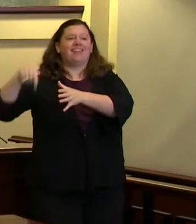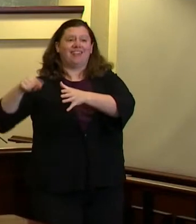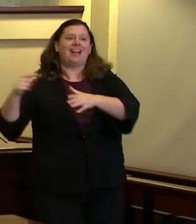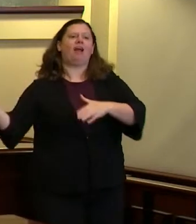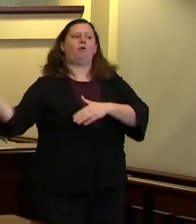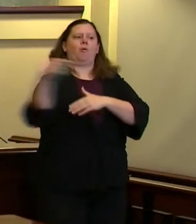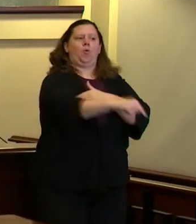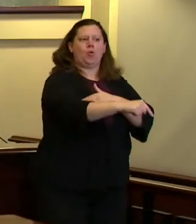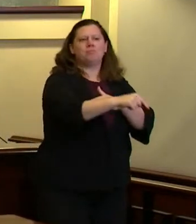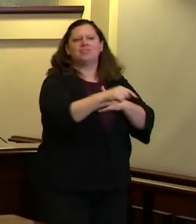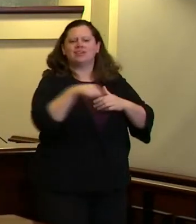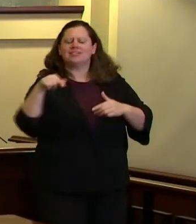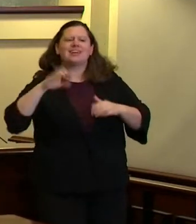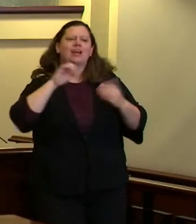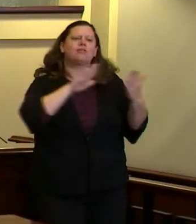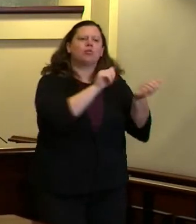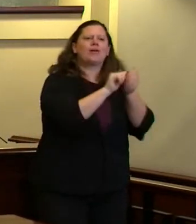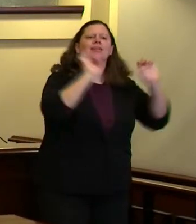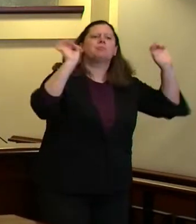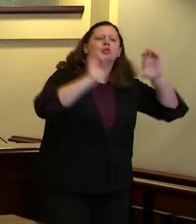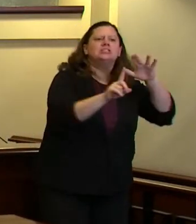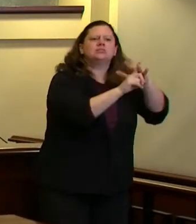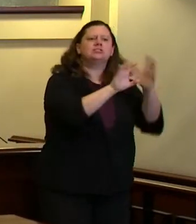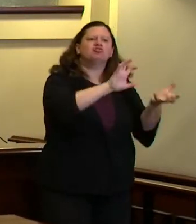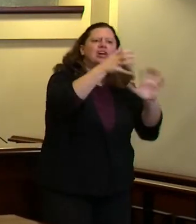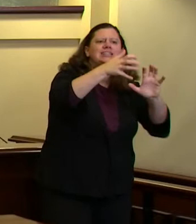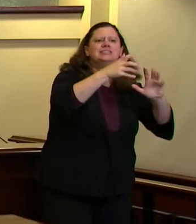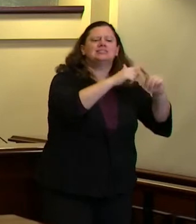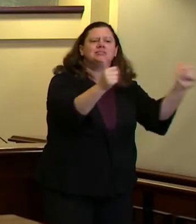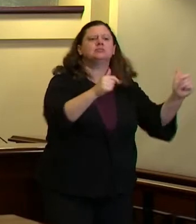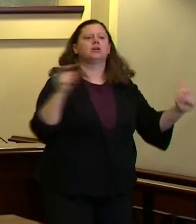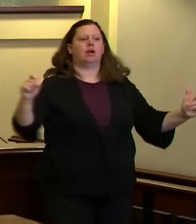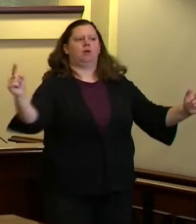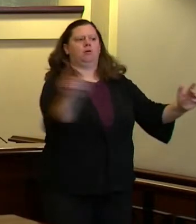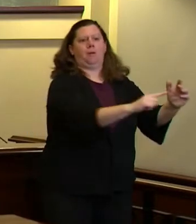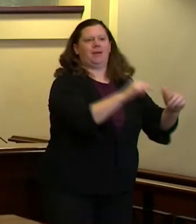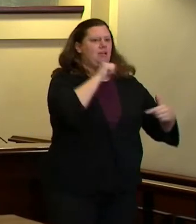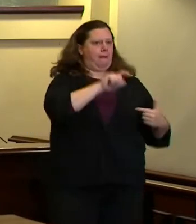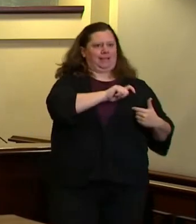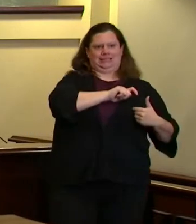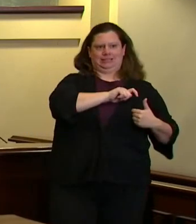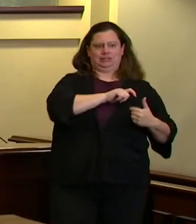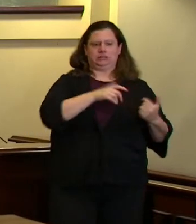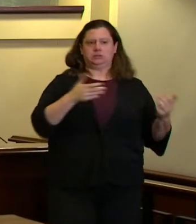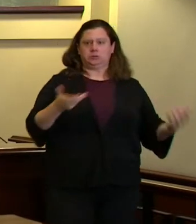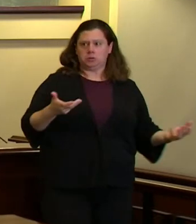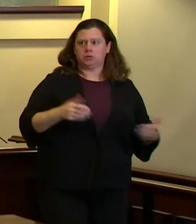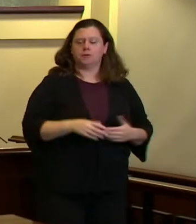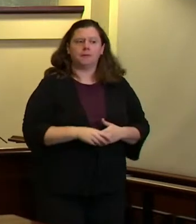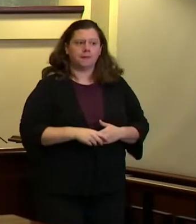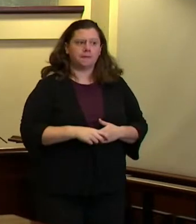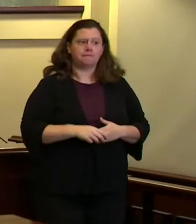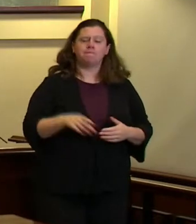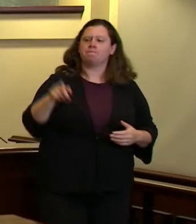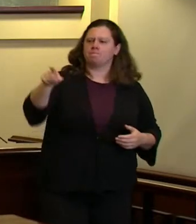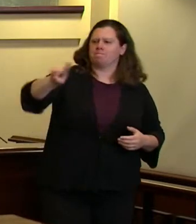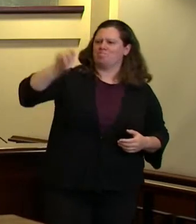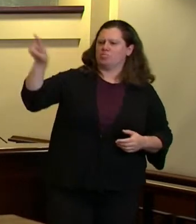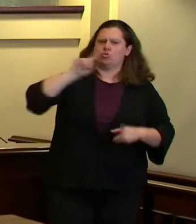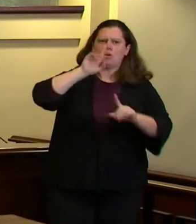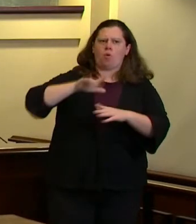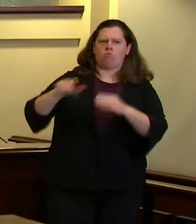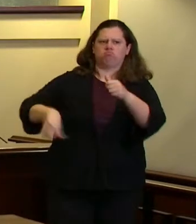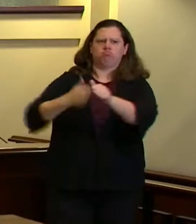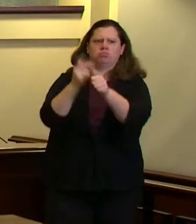crisis on the streets all of those are the right strategies So, I've been to so many different libraries having to do